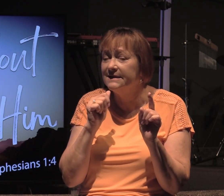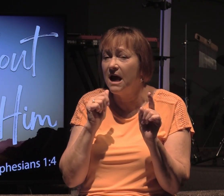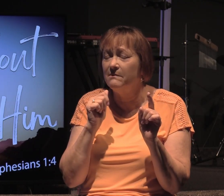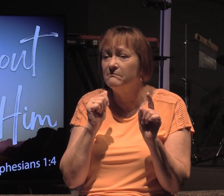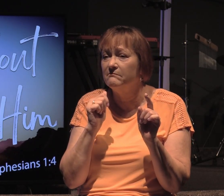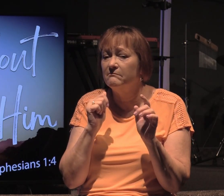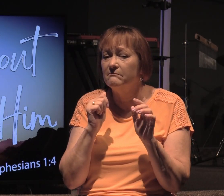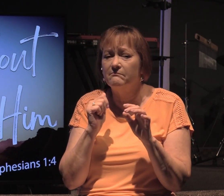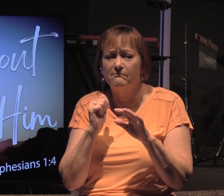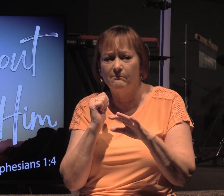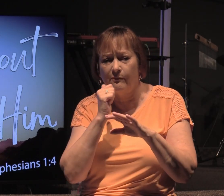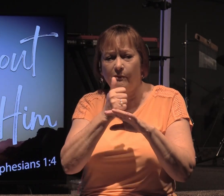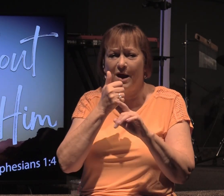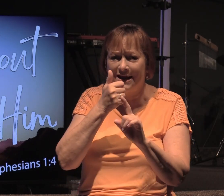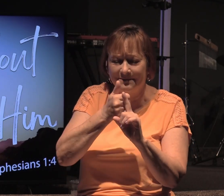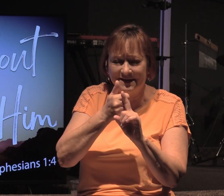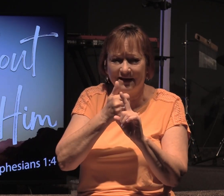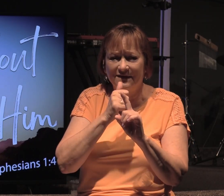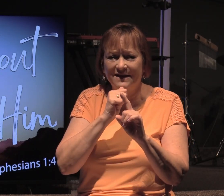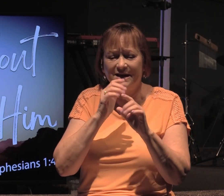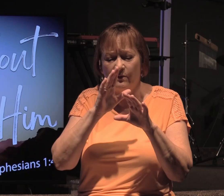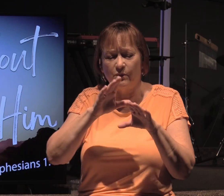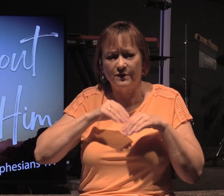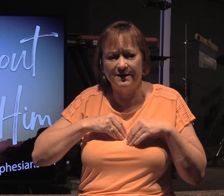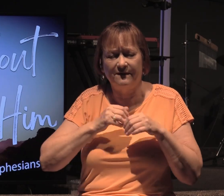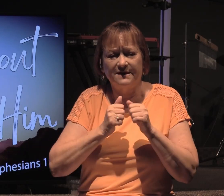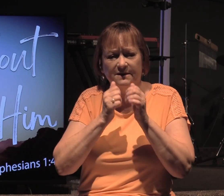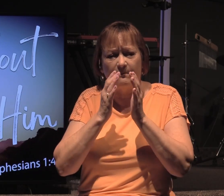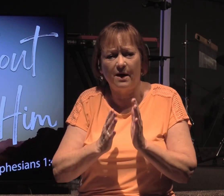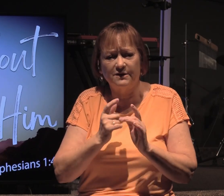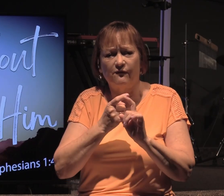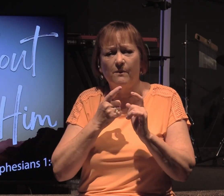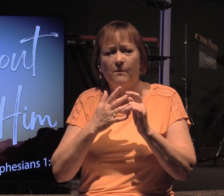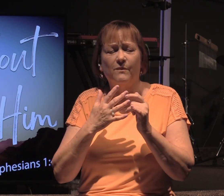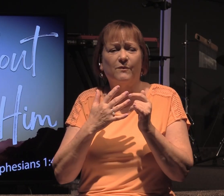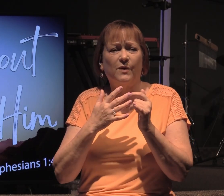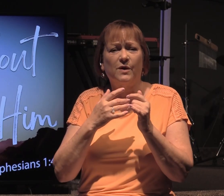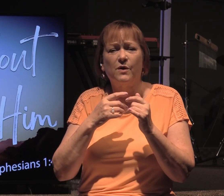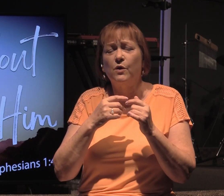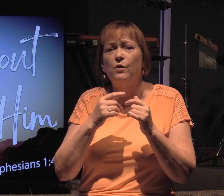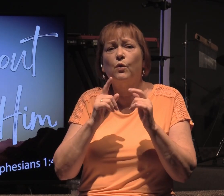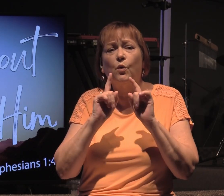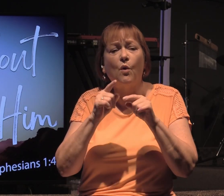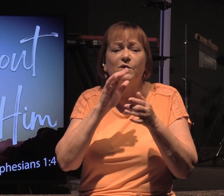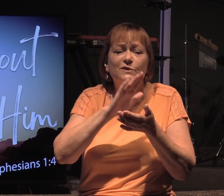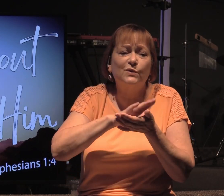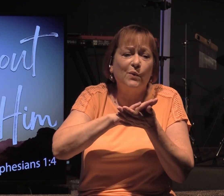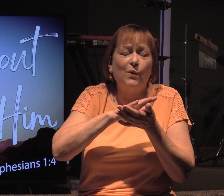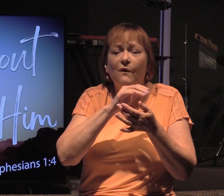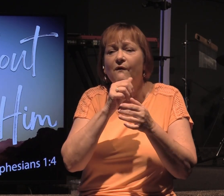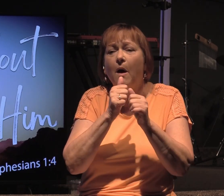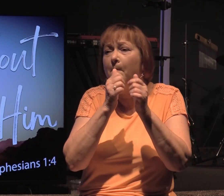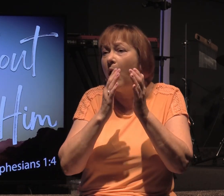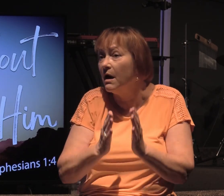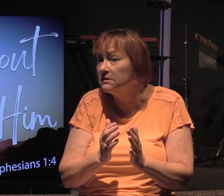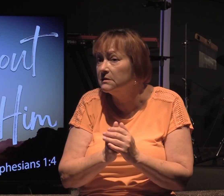-appointed. He didn't receive his apostleship by going through Trinity School of Apostles.